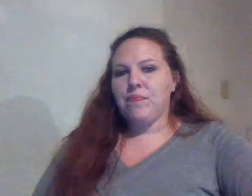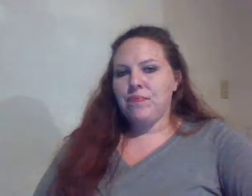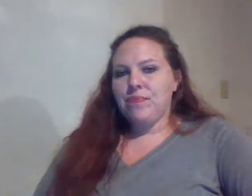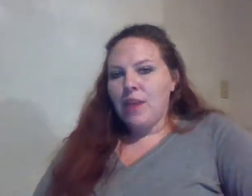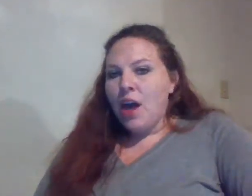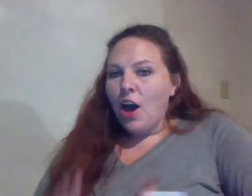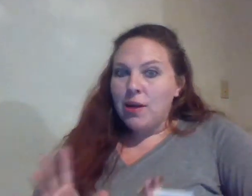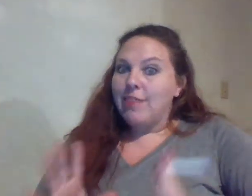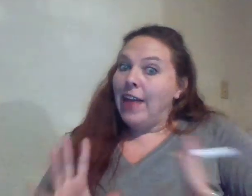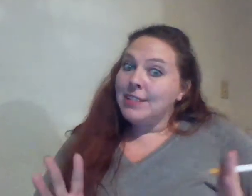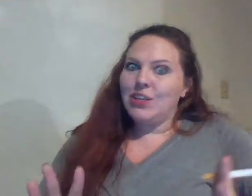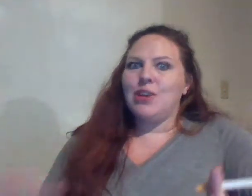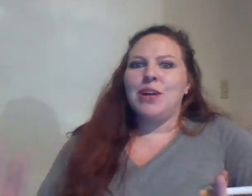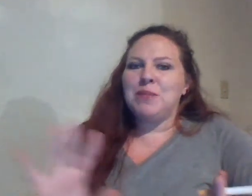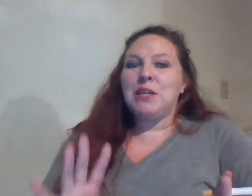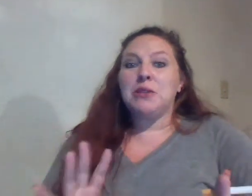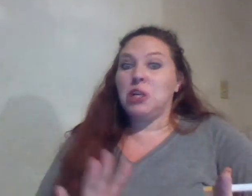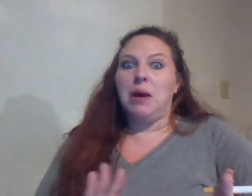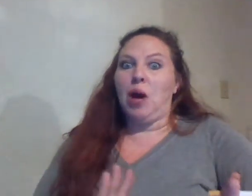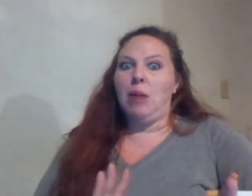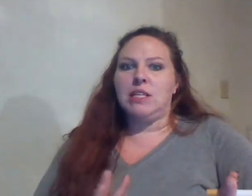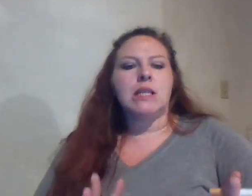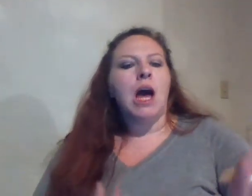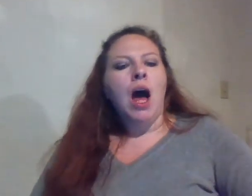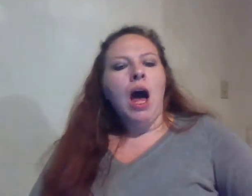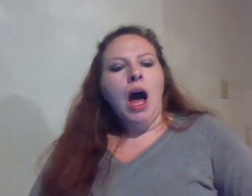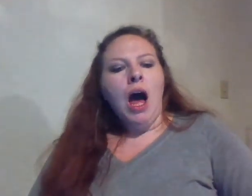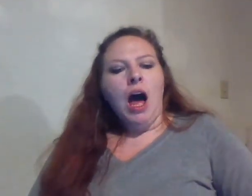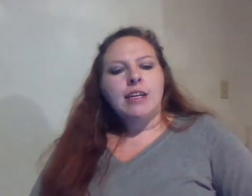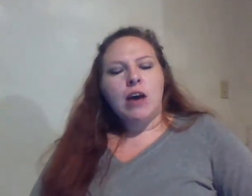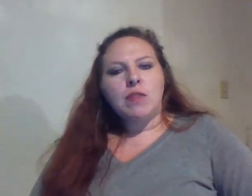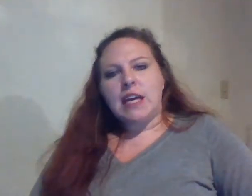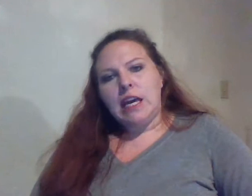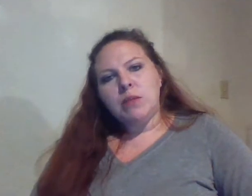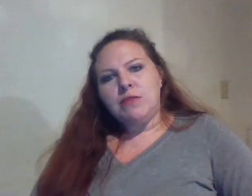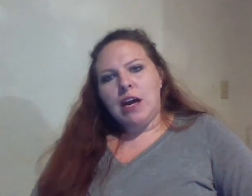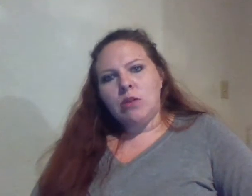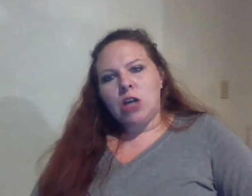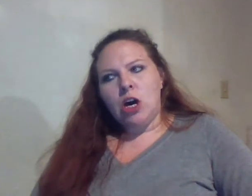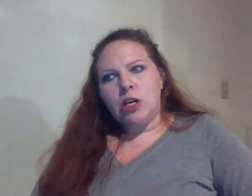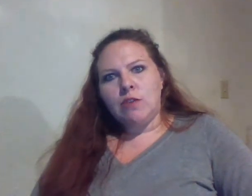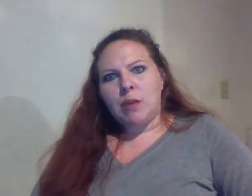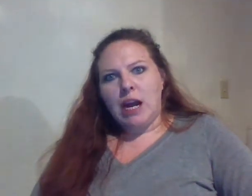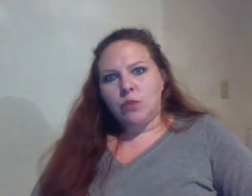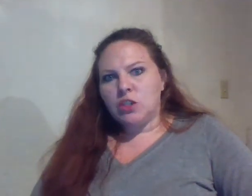okay last video on episode two I promise now the key was found on November 8th which is